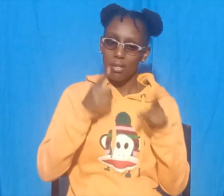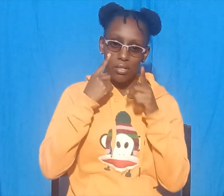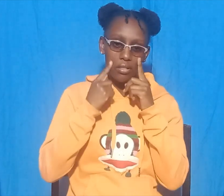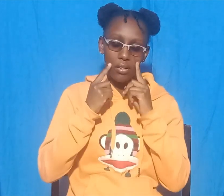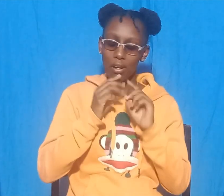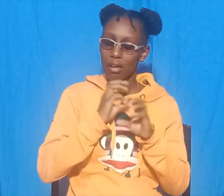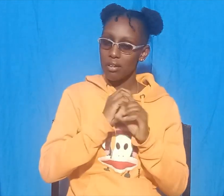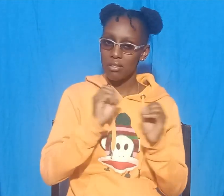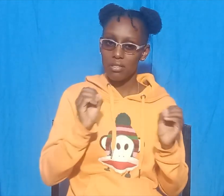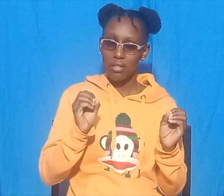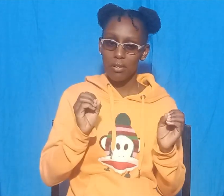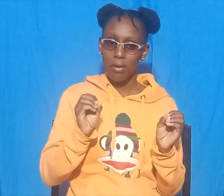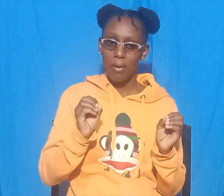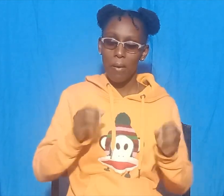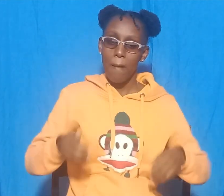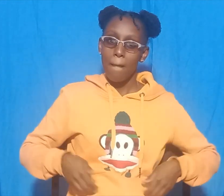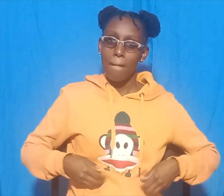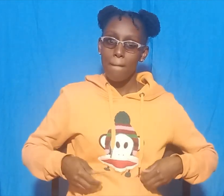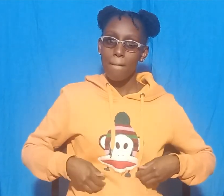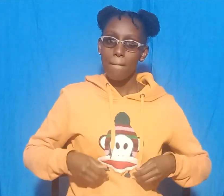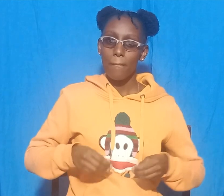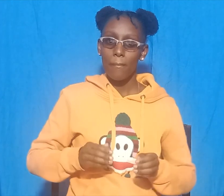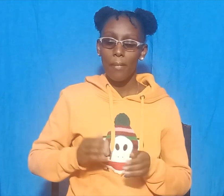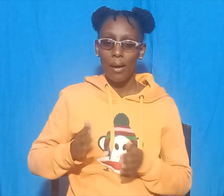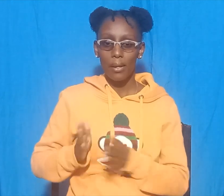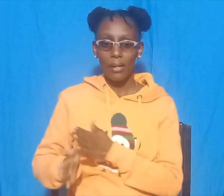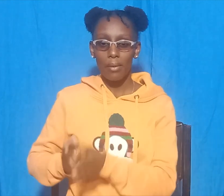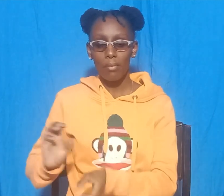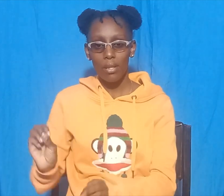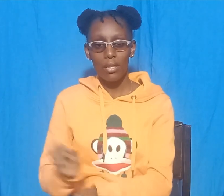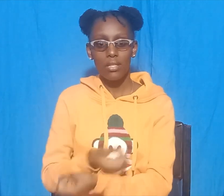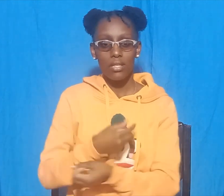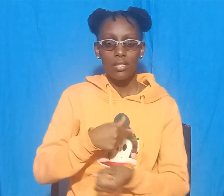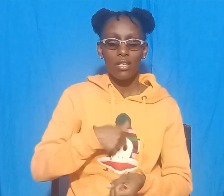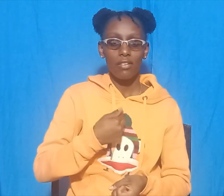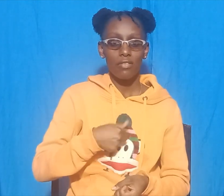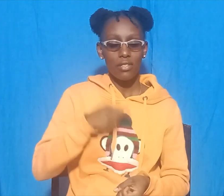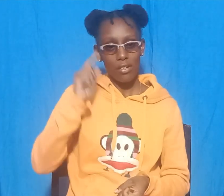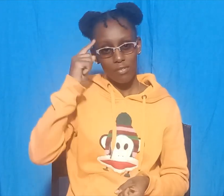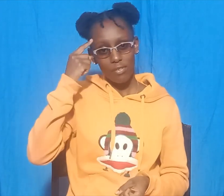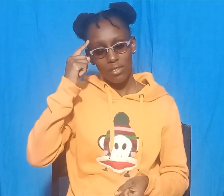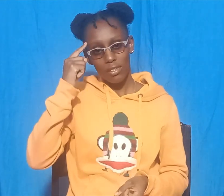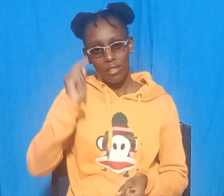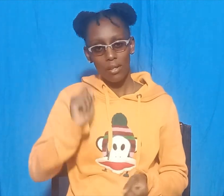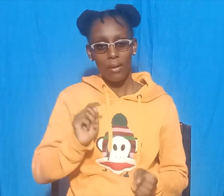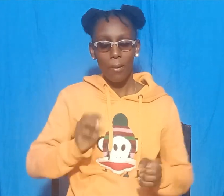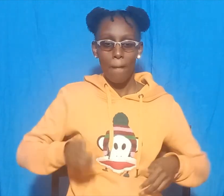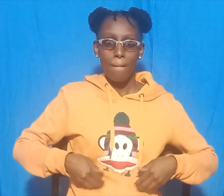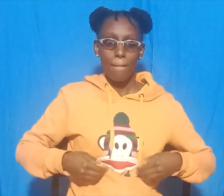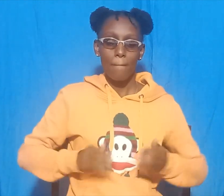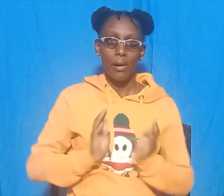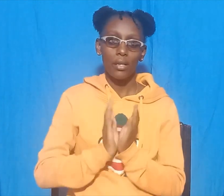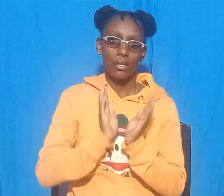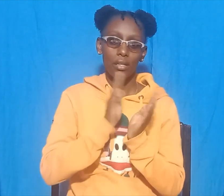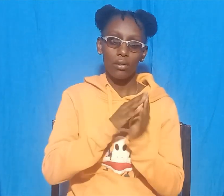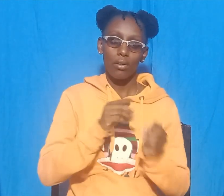cry. The monkey thought of a plan to save himself. Then he said, How silly are you?